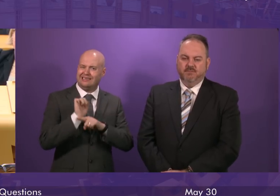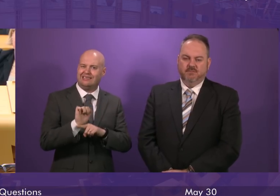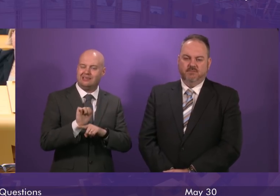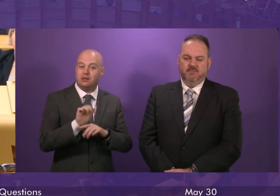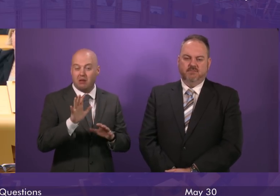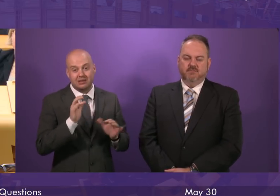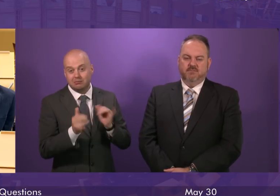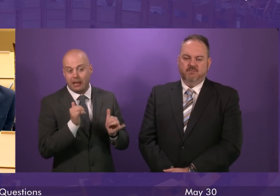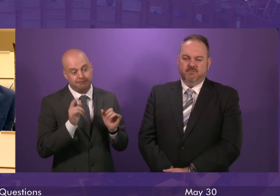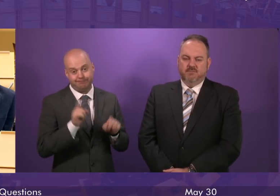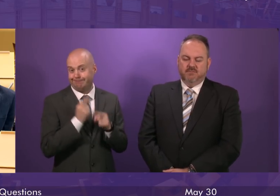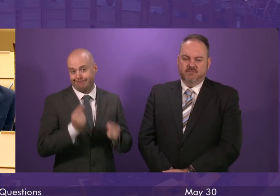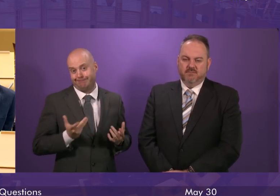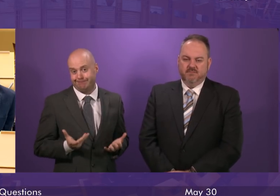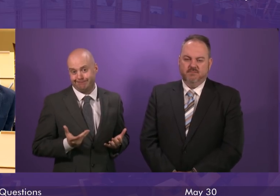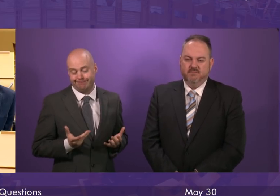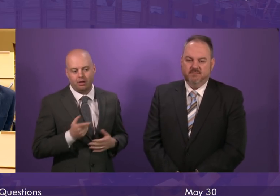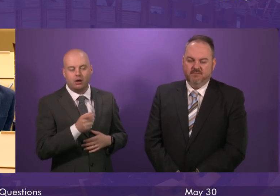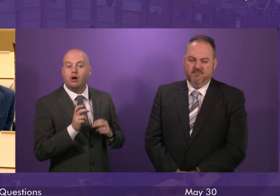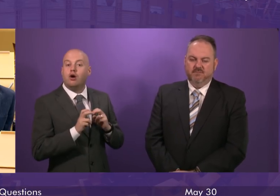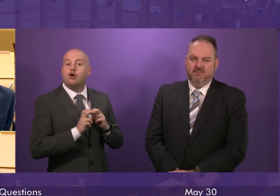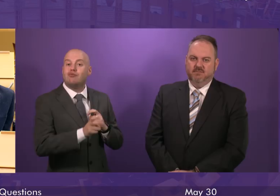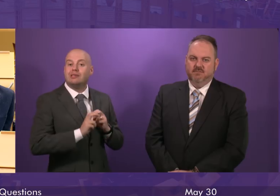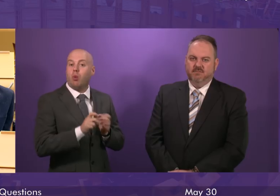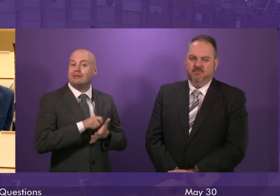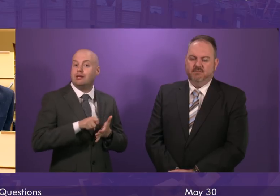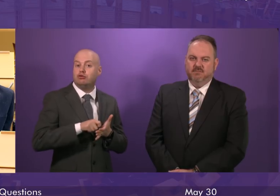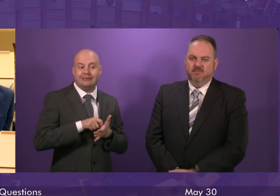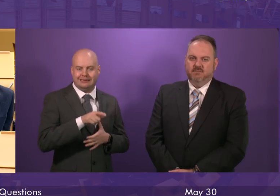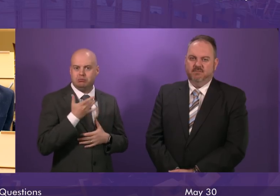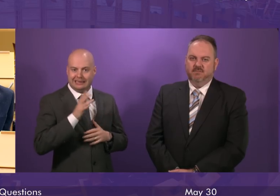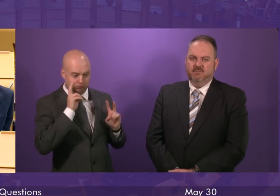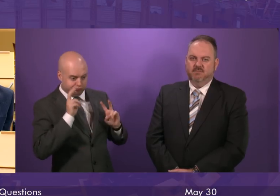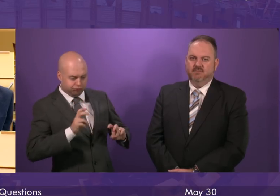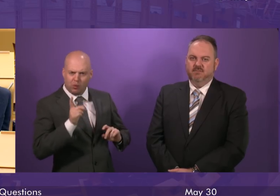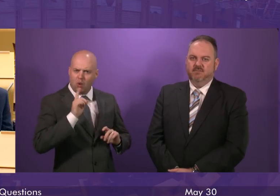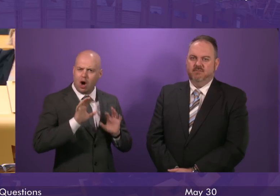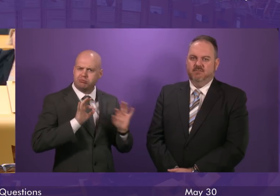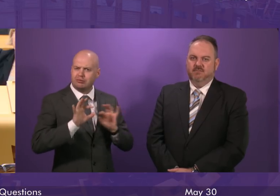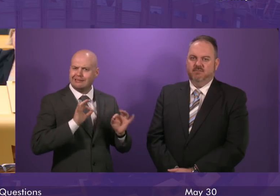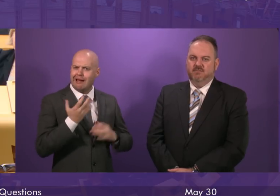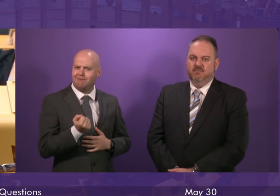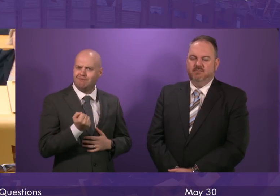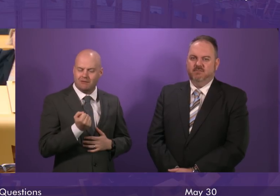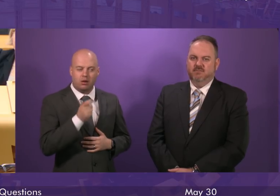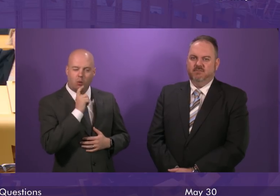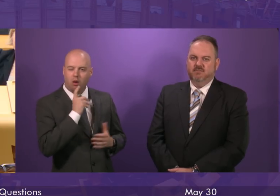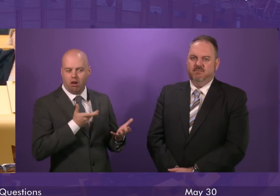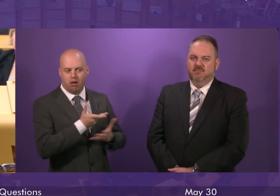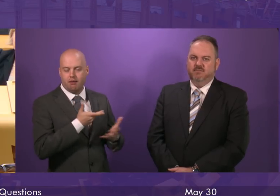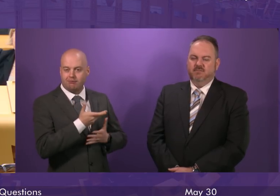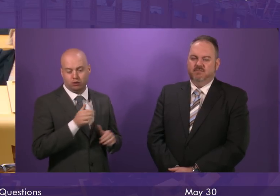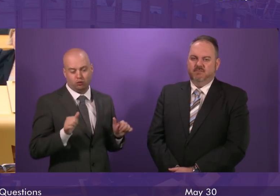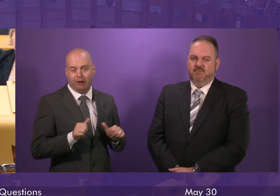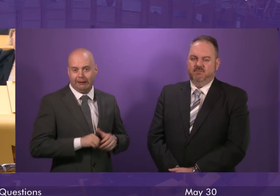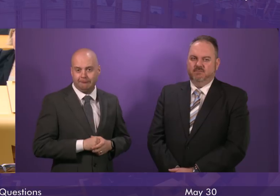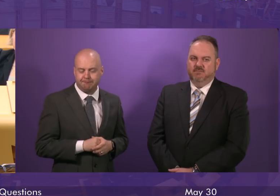so. The Transport Secretary has been looking at all options over this, and we'll, as Richard Leonard says, discuss that shortly. But this Government